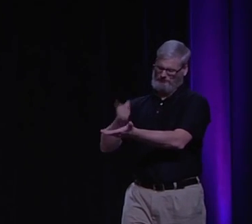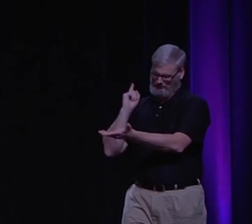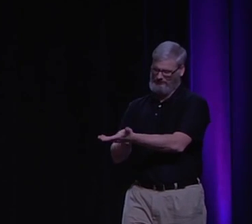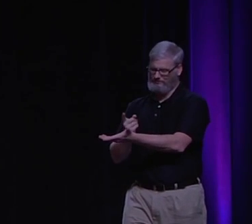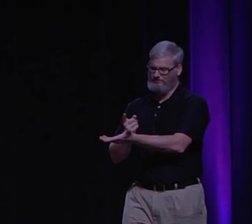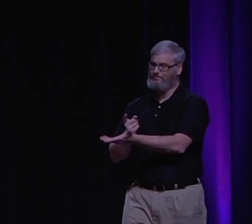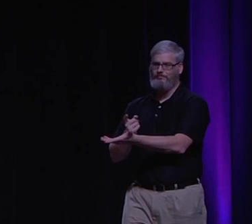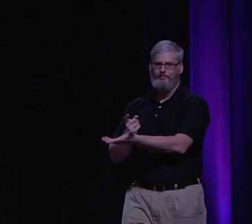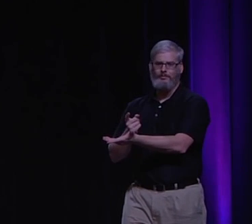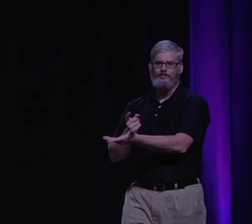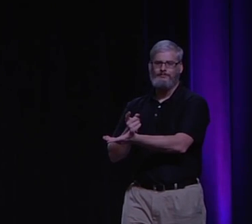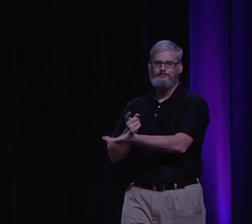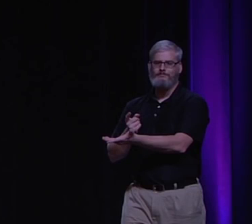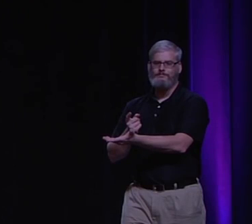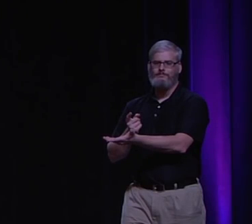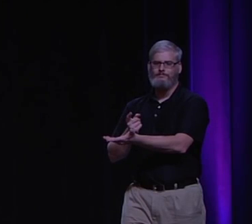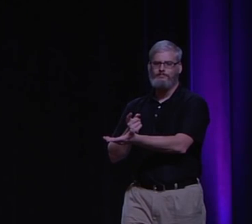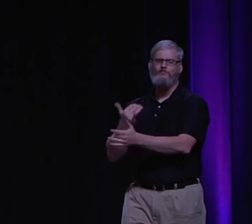debating and fighting this system.